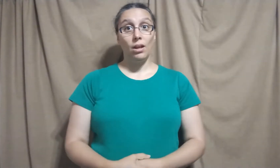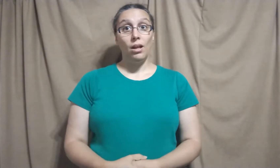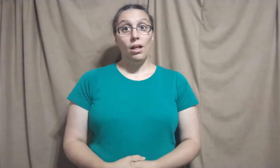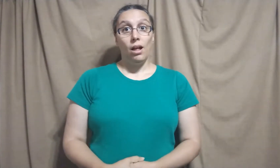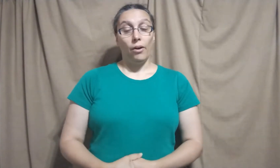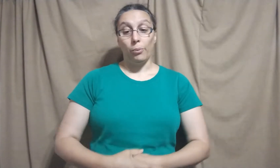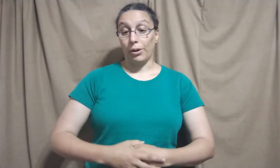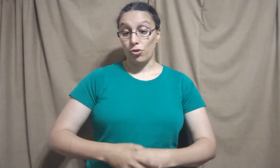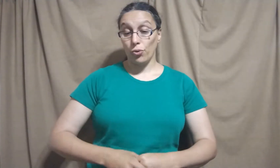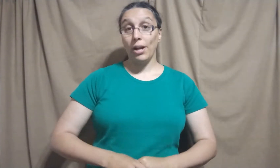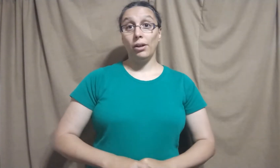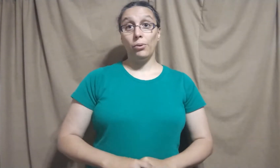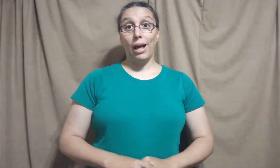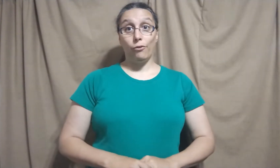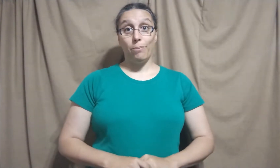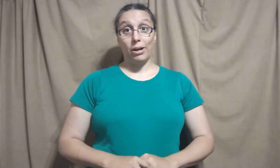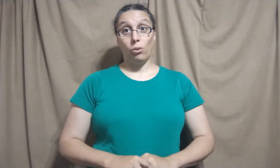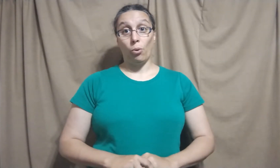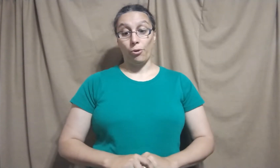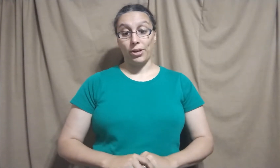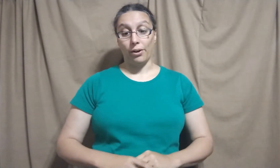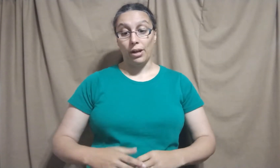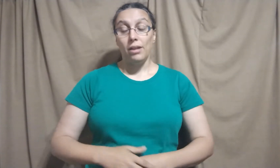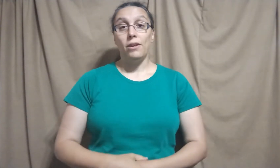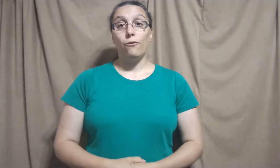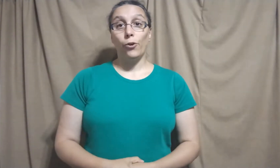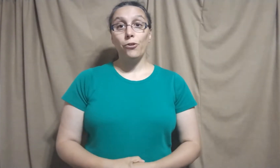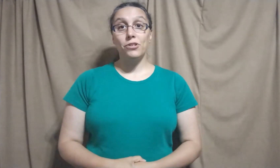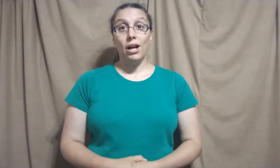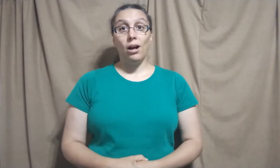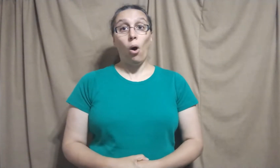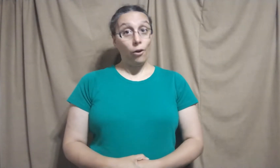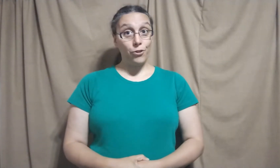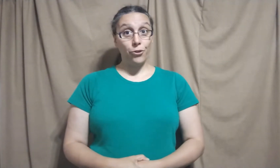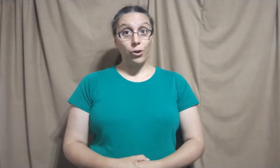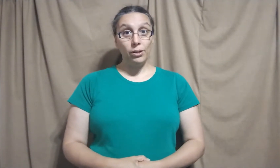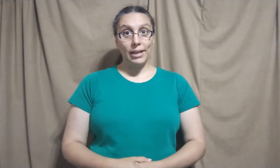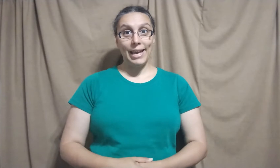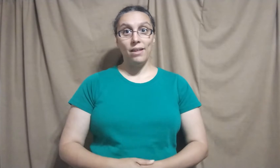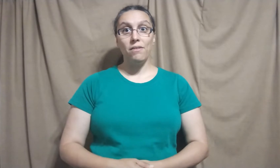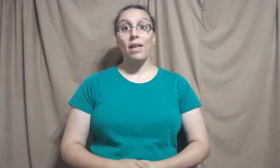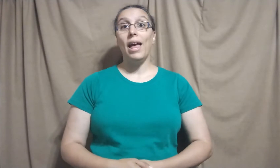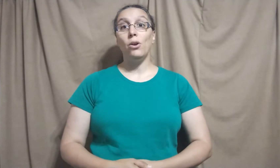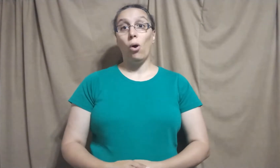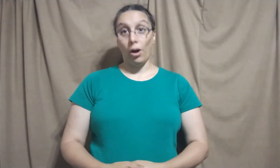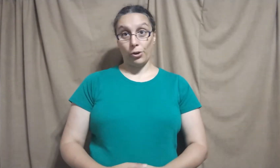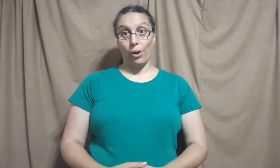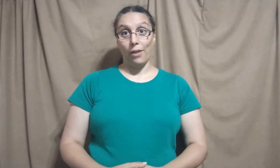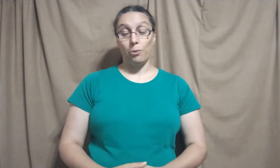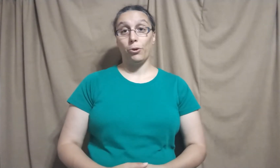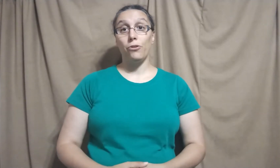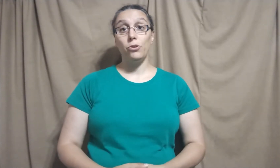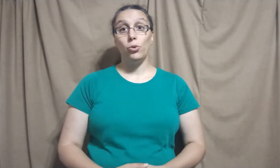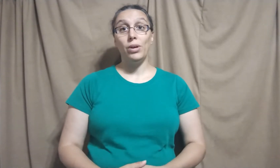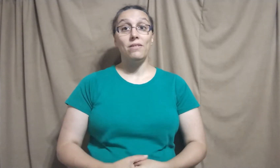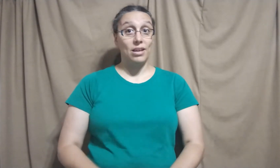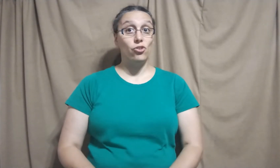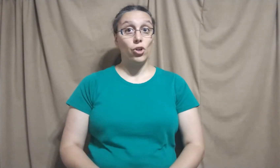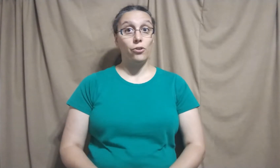All right, we're going to try and go in alphabetical order here. The first officer is an autocrat, the person who is in charge